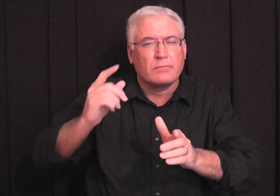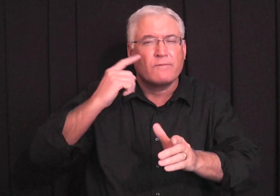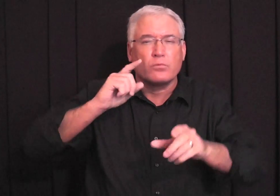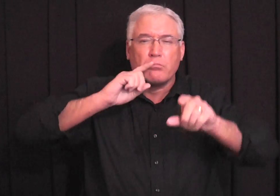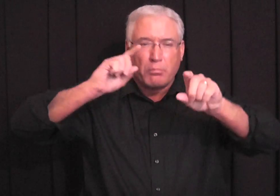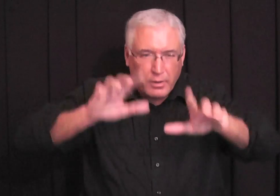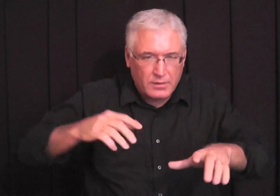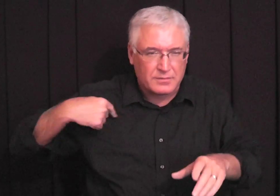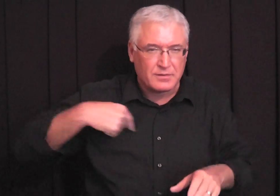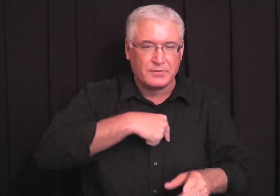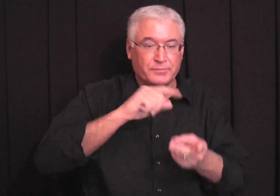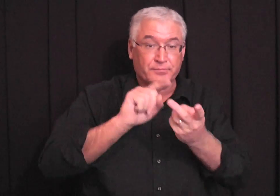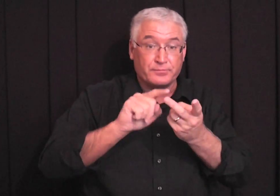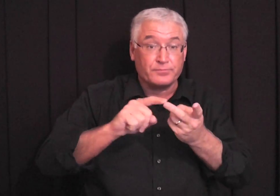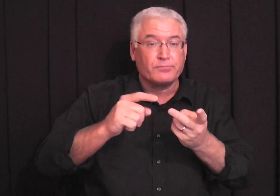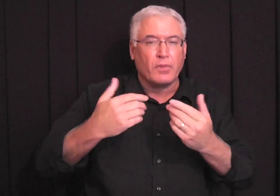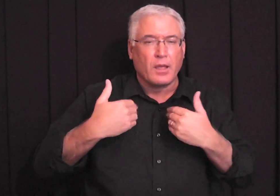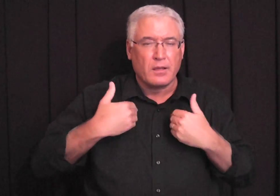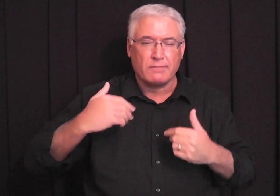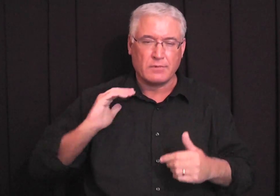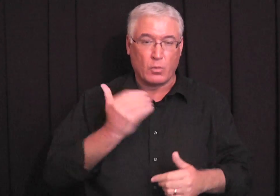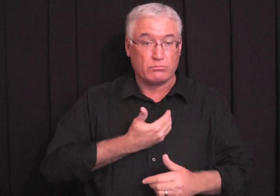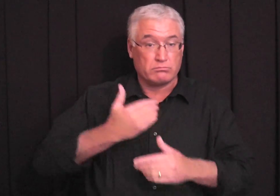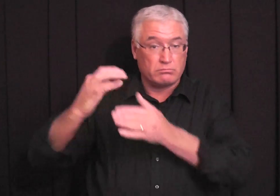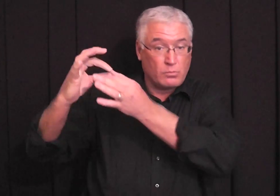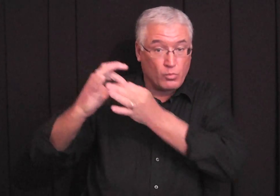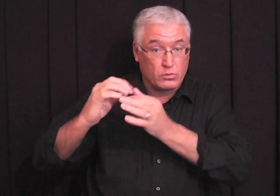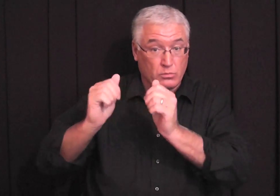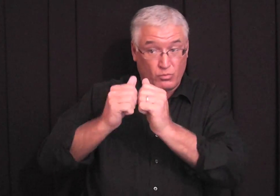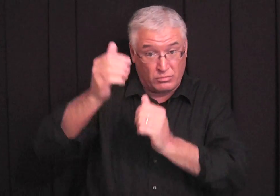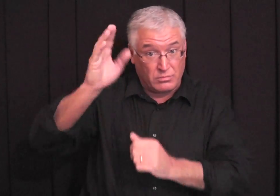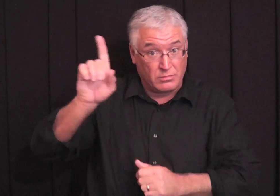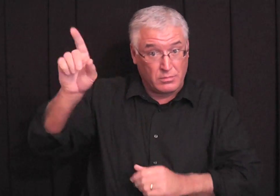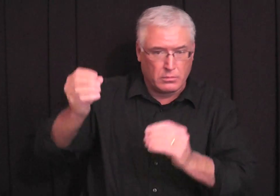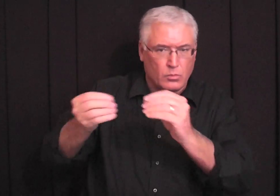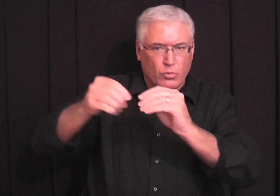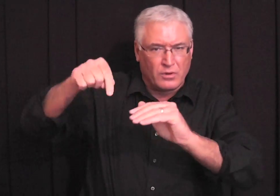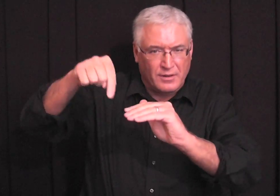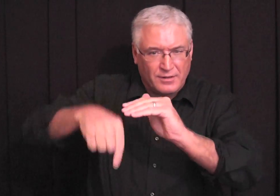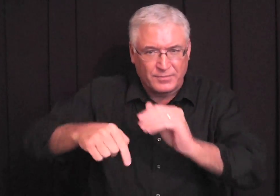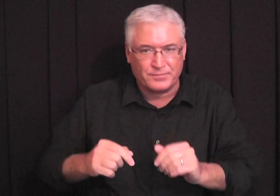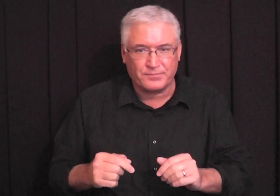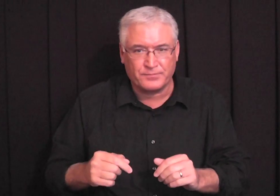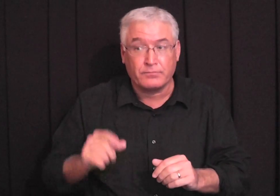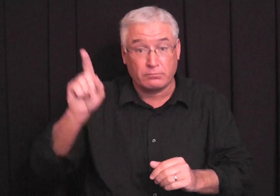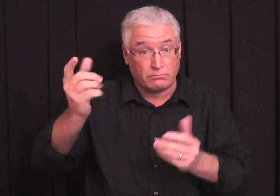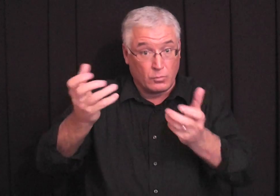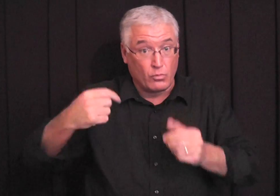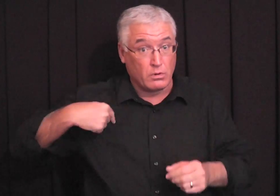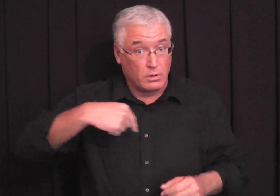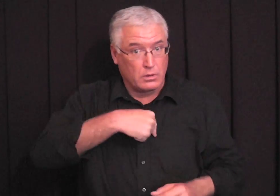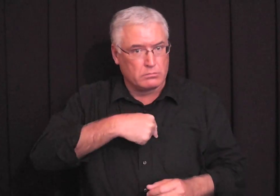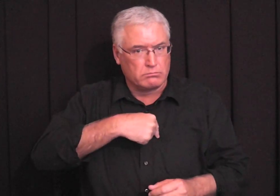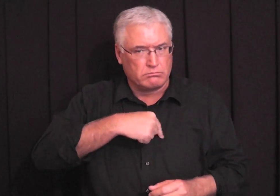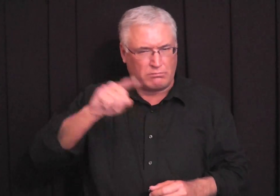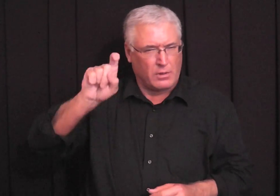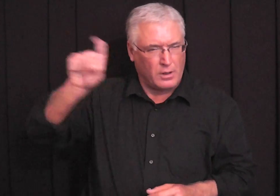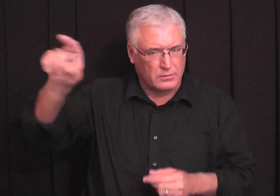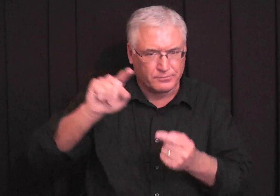was set up to be a blessing for us. So we could have a relationship, more deep relationship with God.